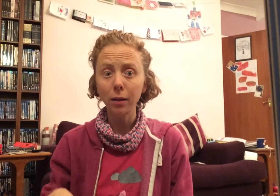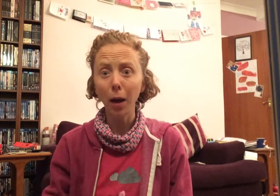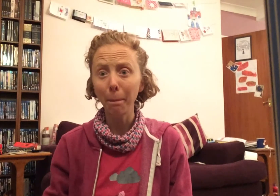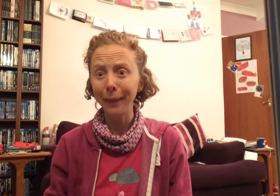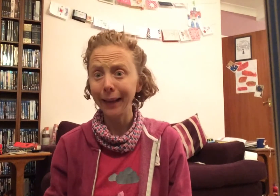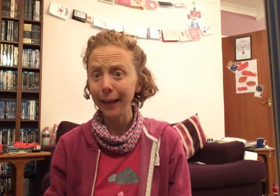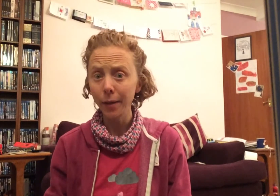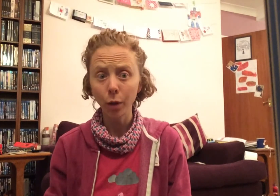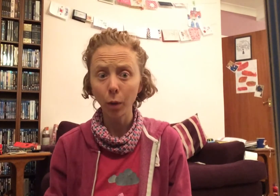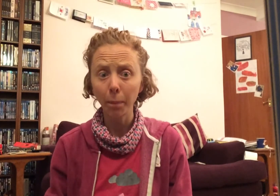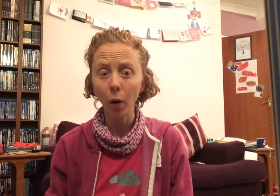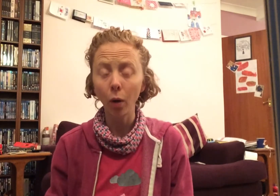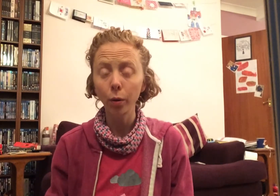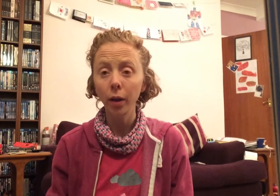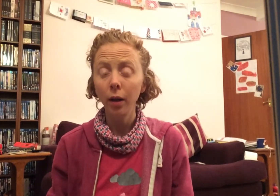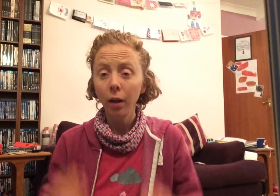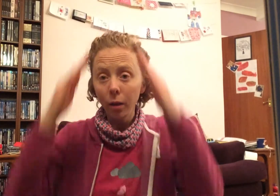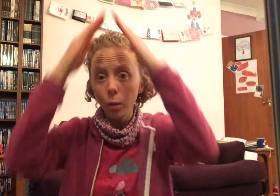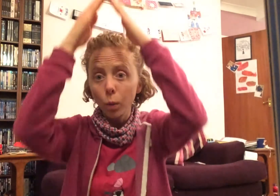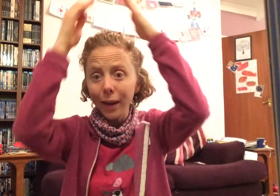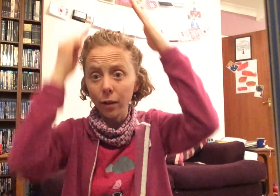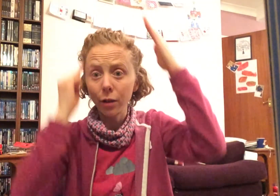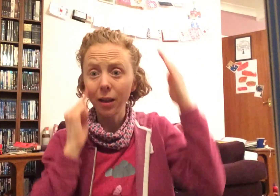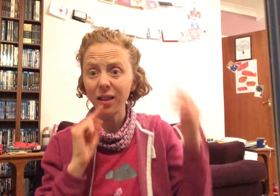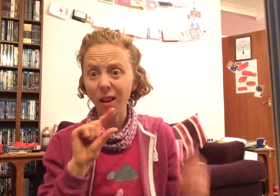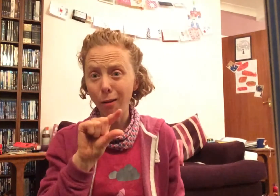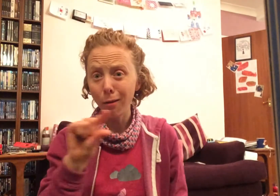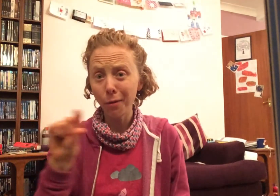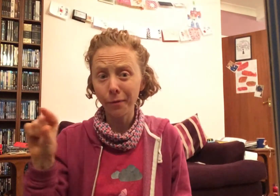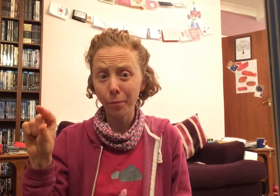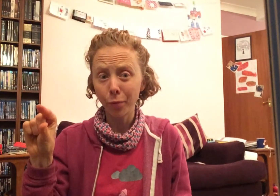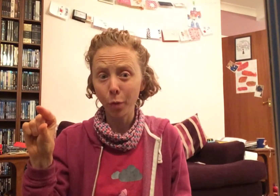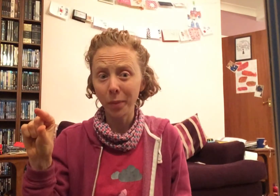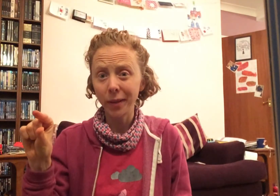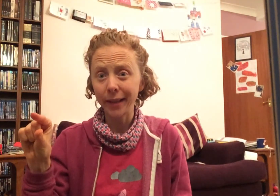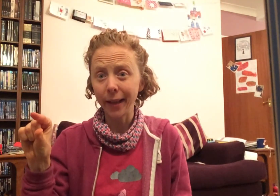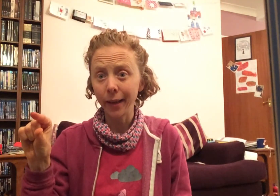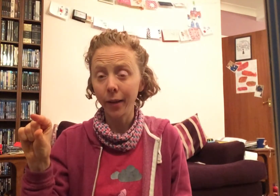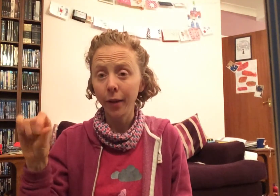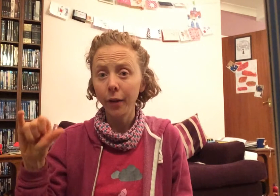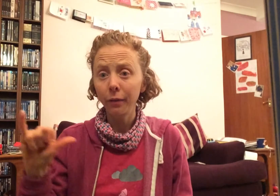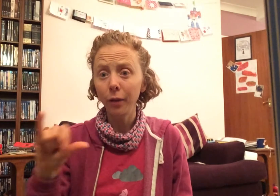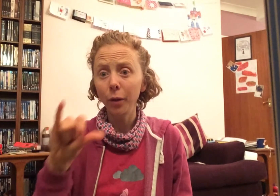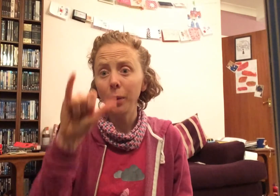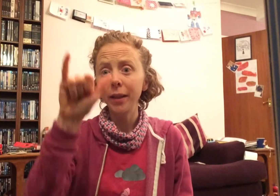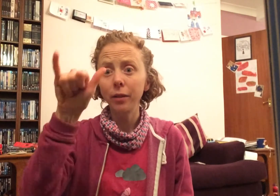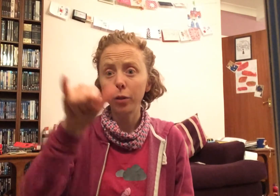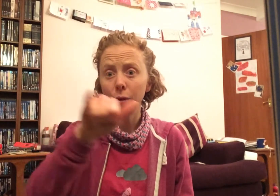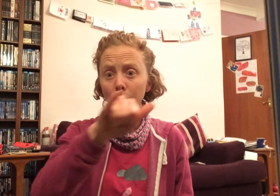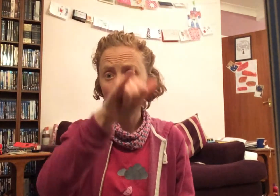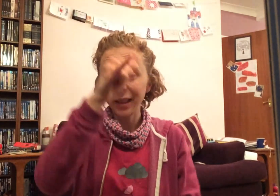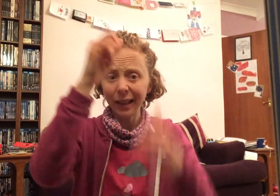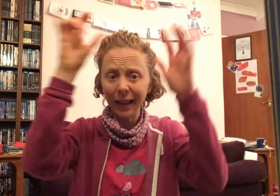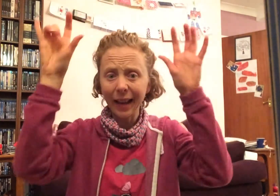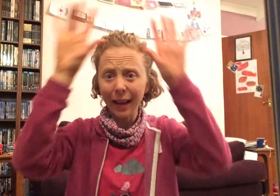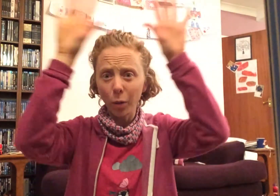tumbling into a bog. The witch's half broomstick flew into a cloud.